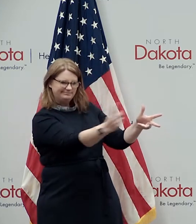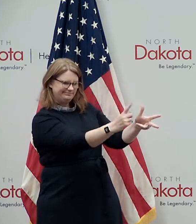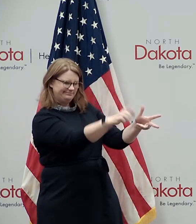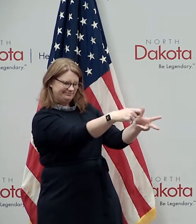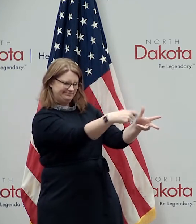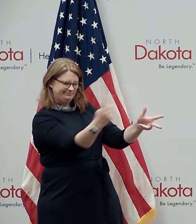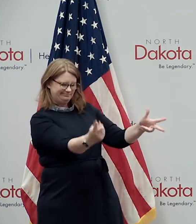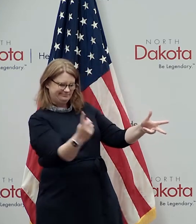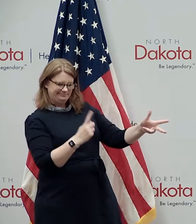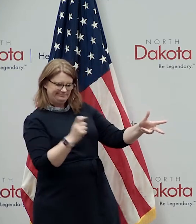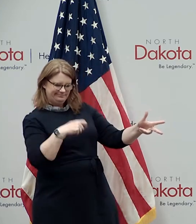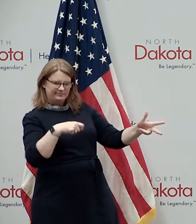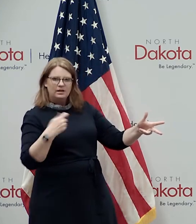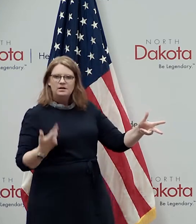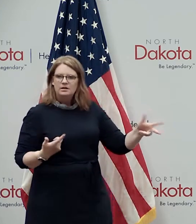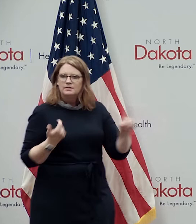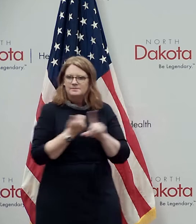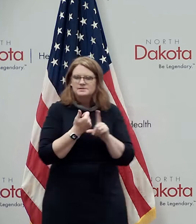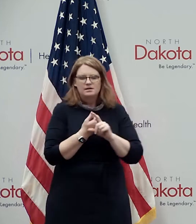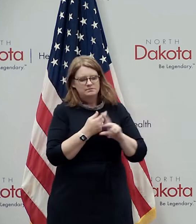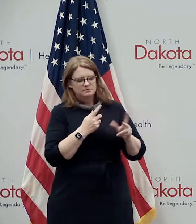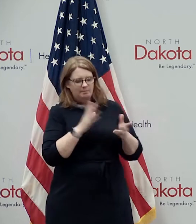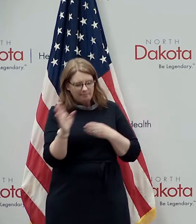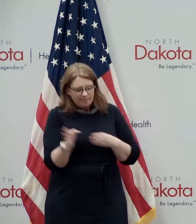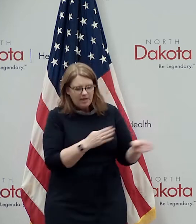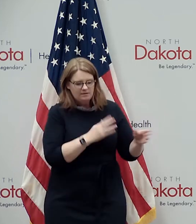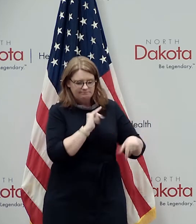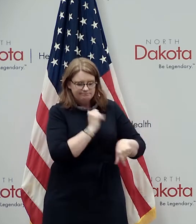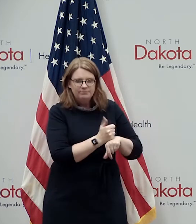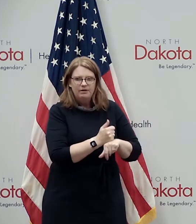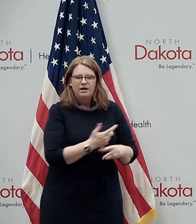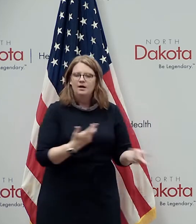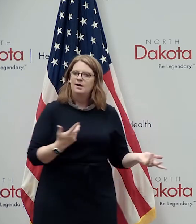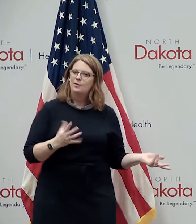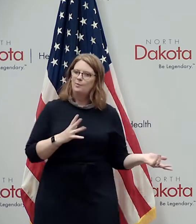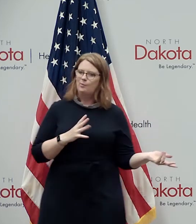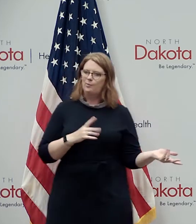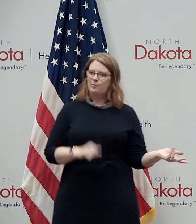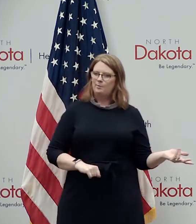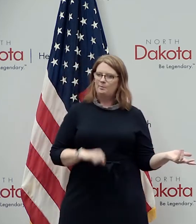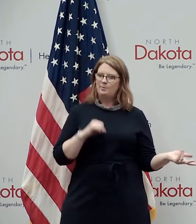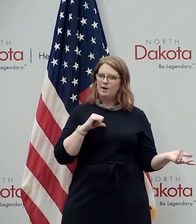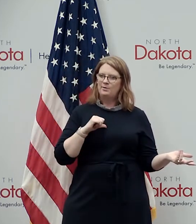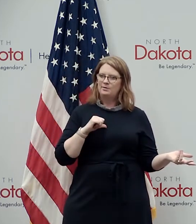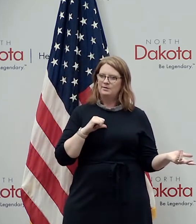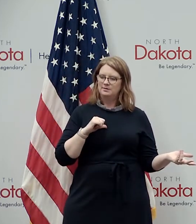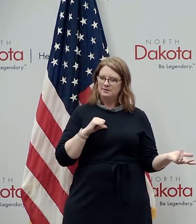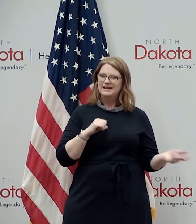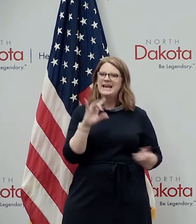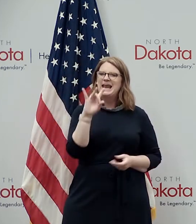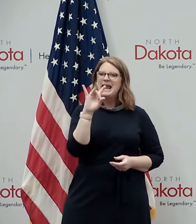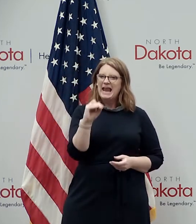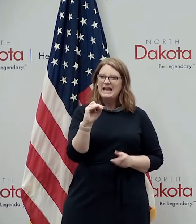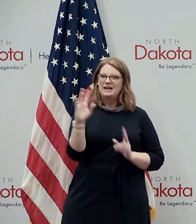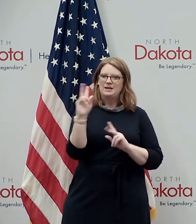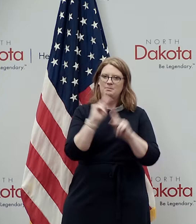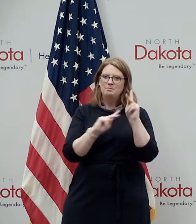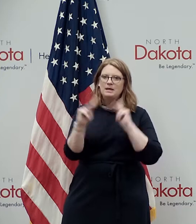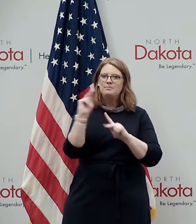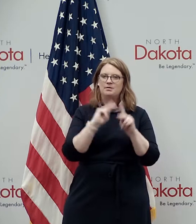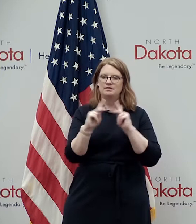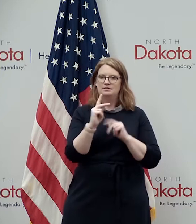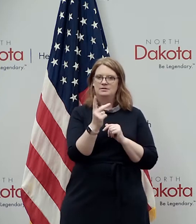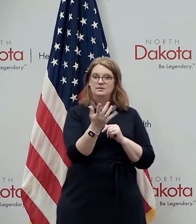they resourced it they executed it and we were so proud that we got 80 people through a five-lane